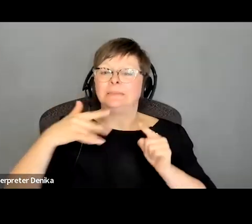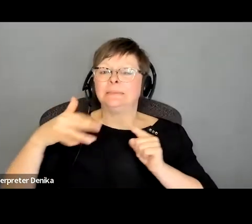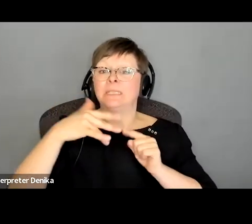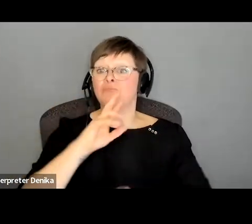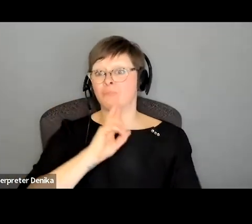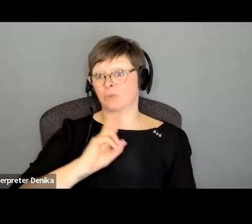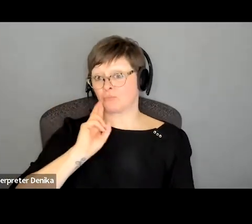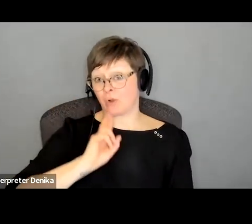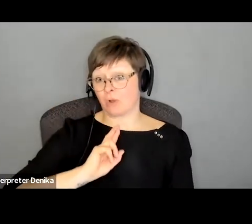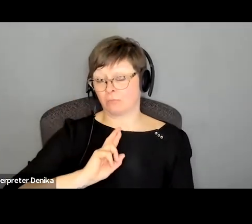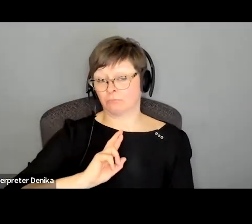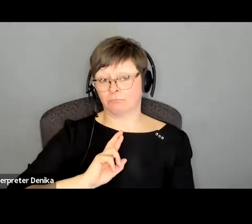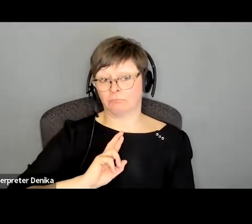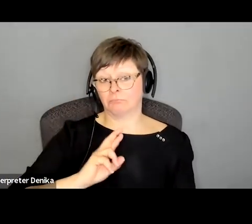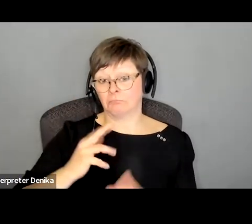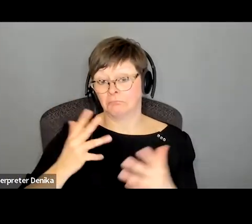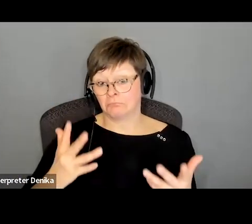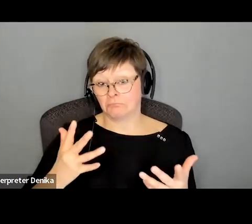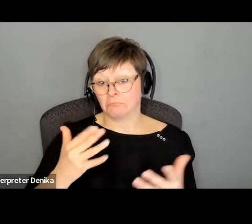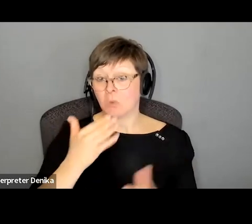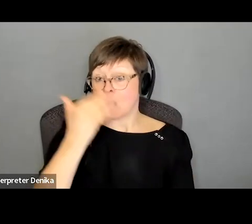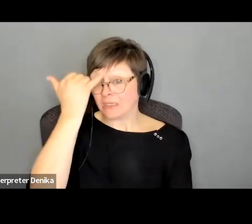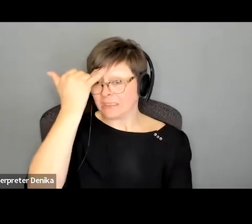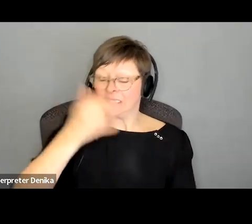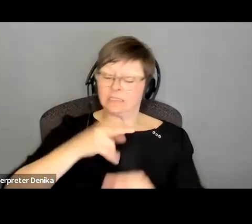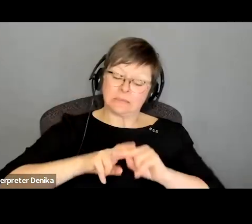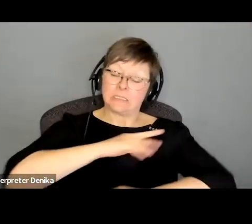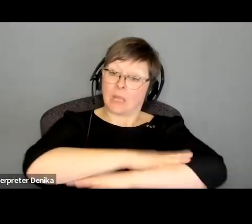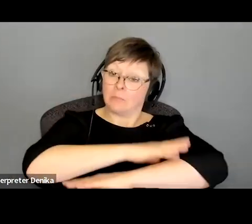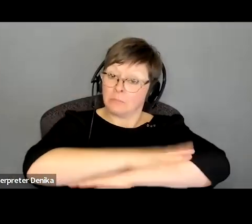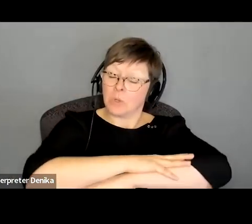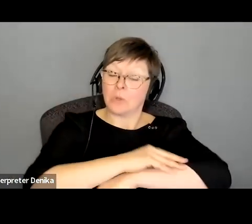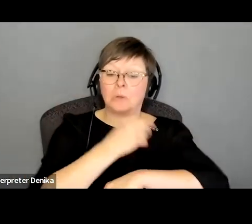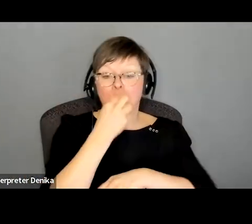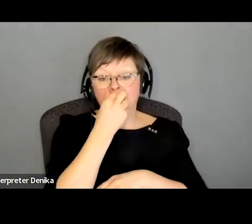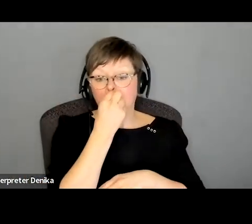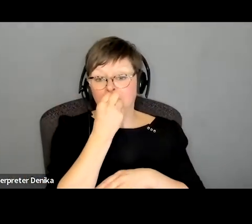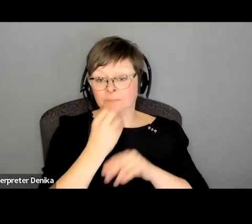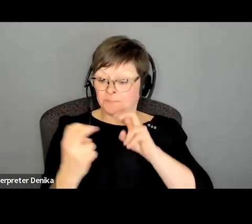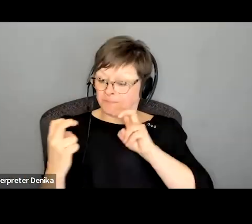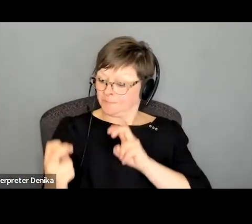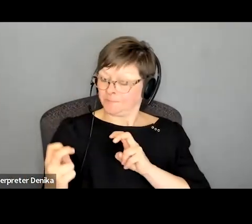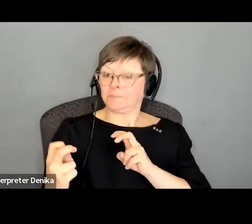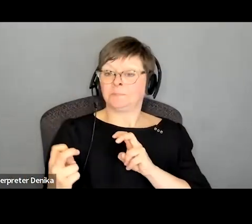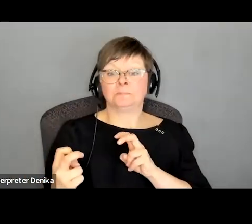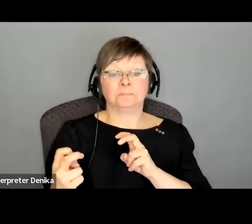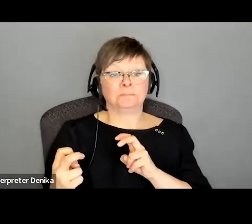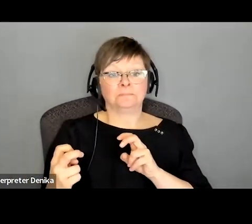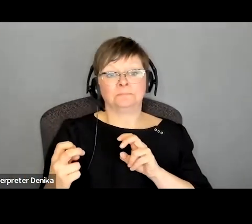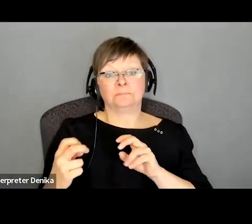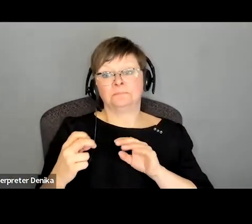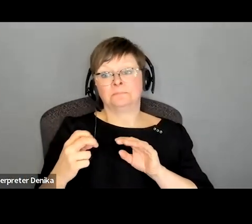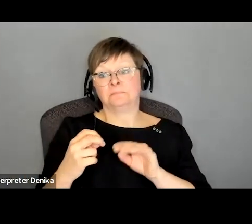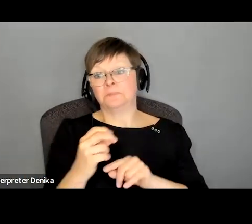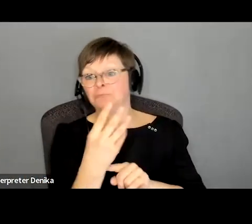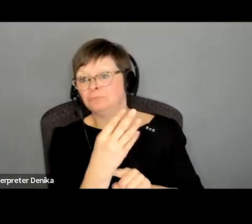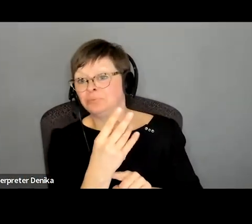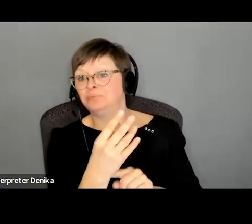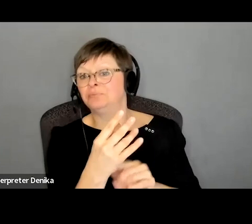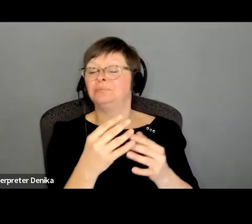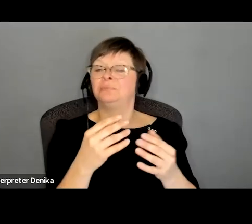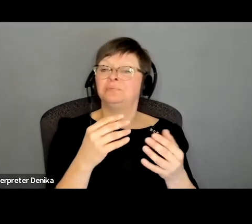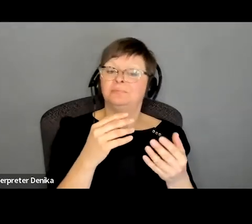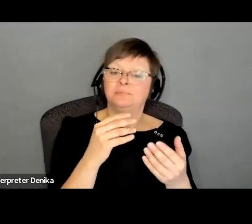frame it sitting at a table with stuff or i